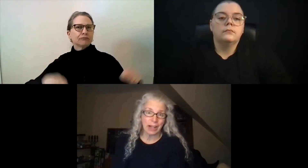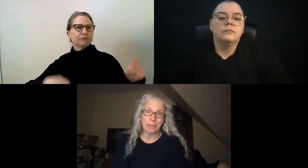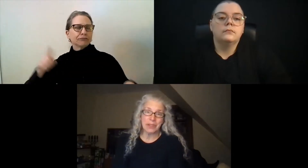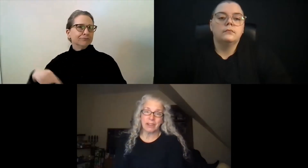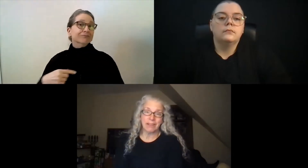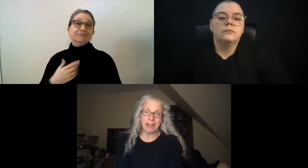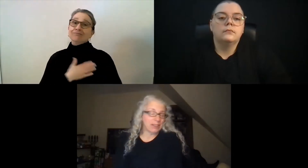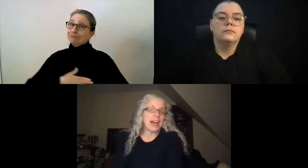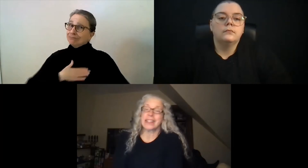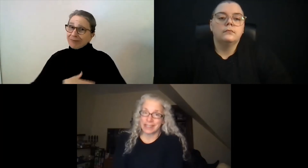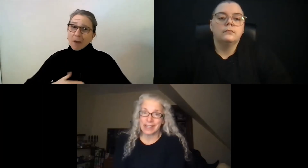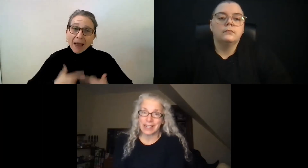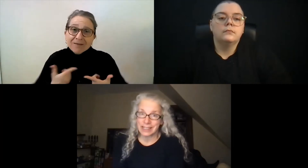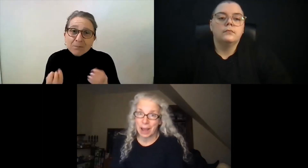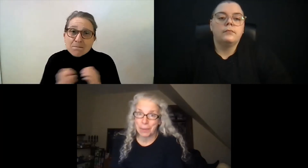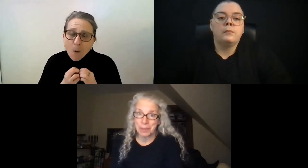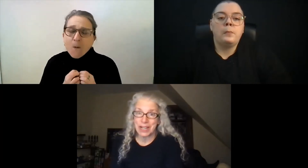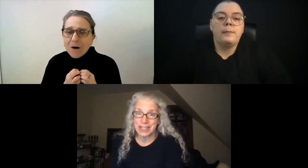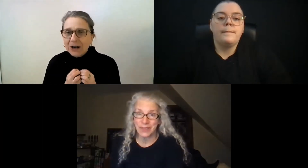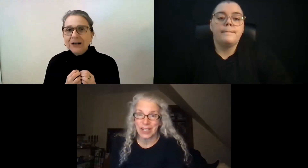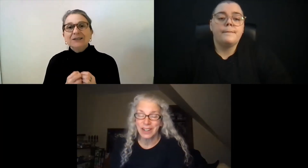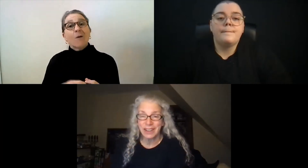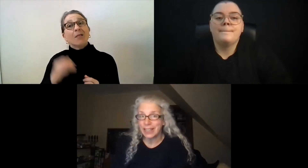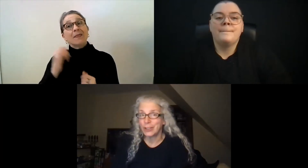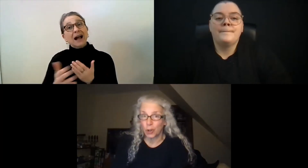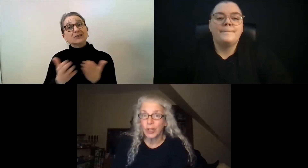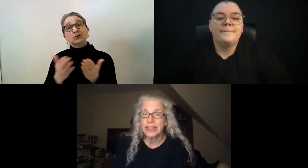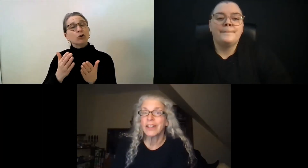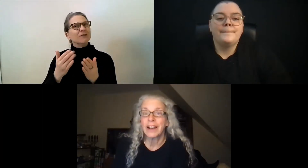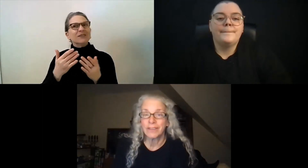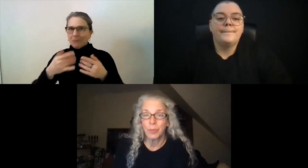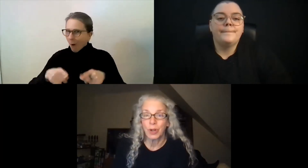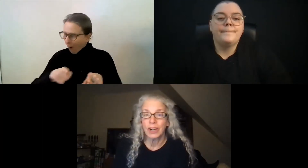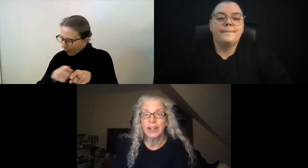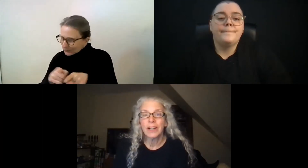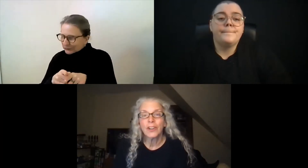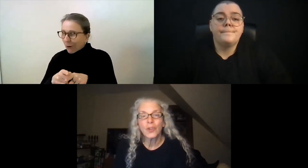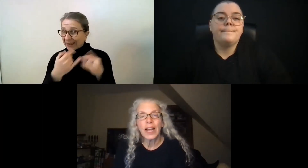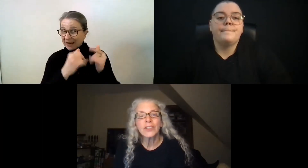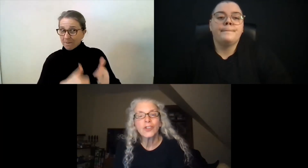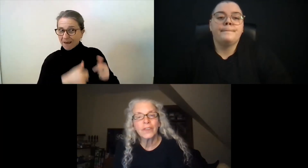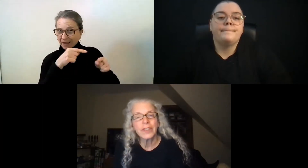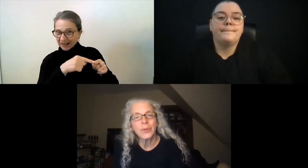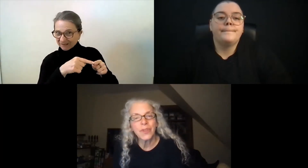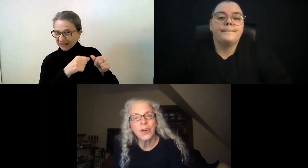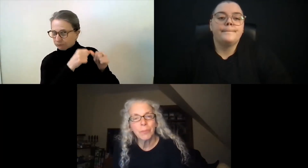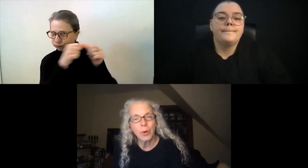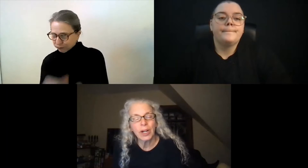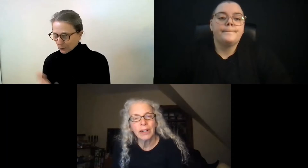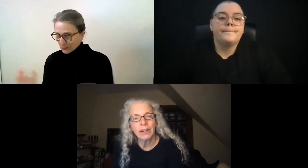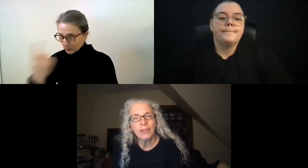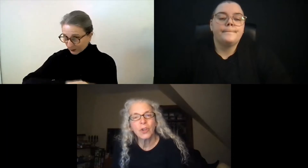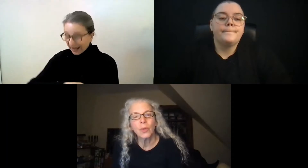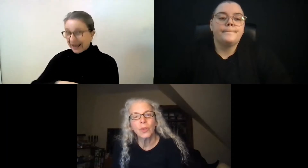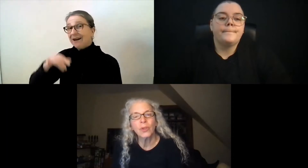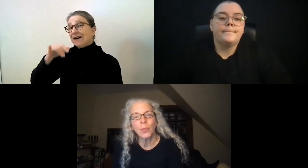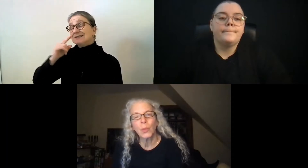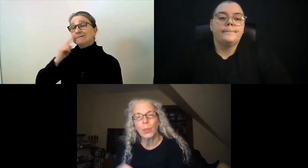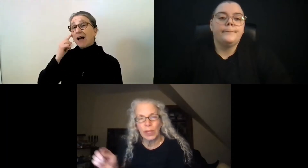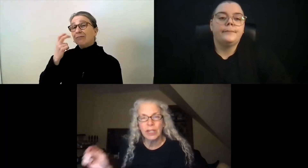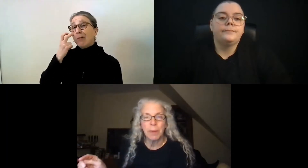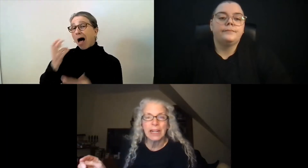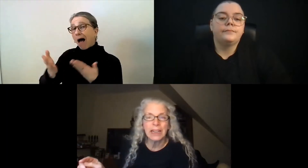got jobs. A lot of successes happened because of it. They enjoyed their lives more. So that service was very important. So